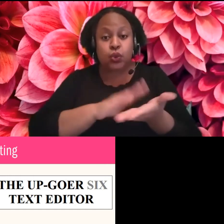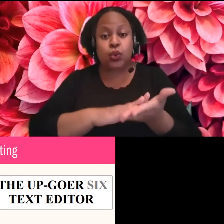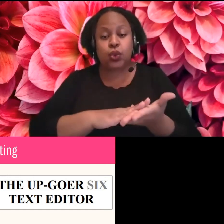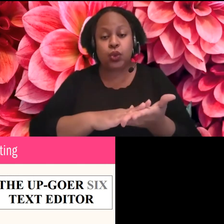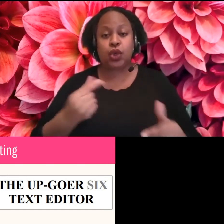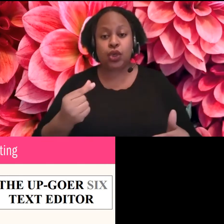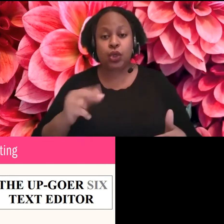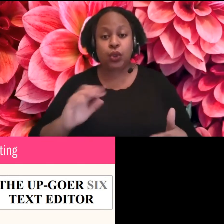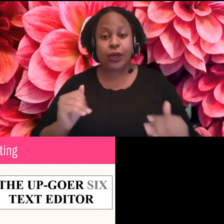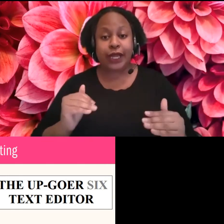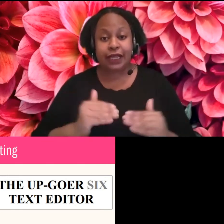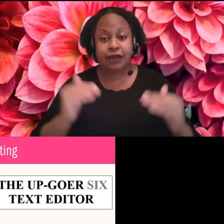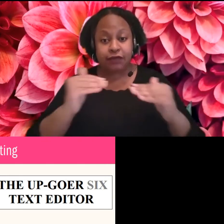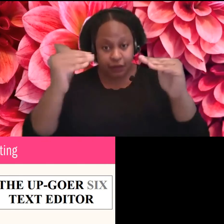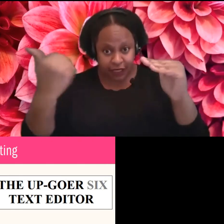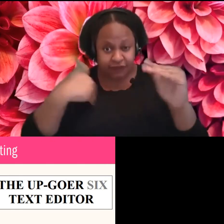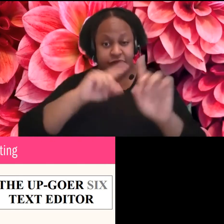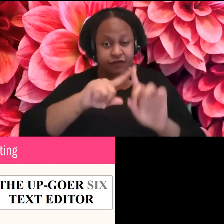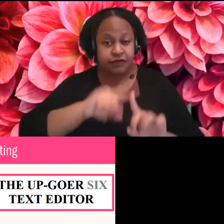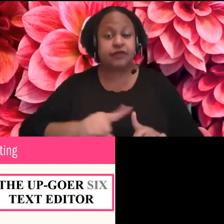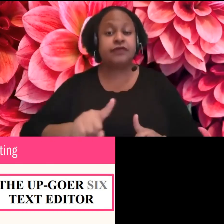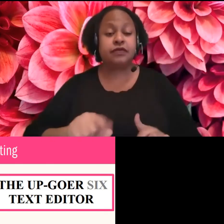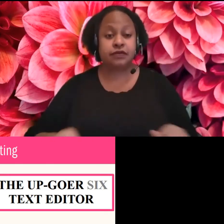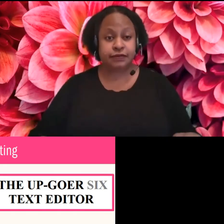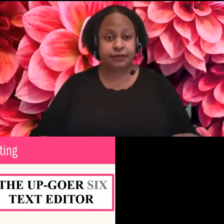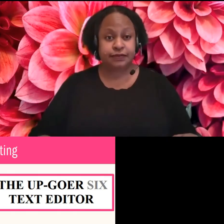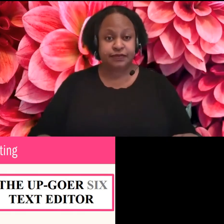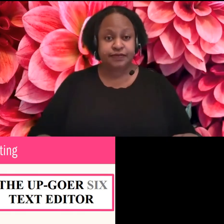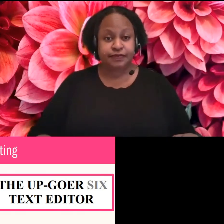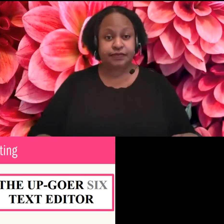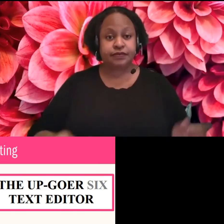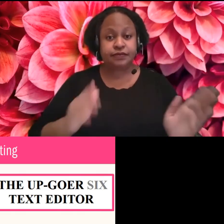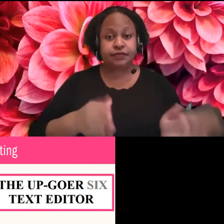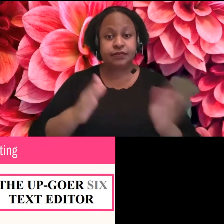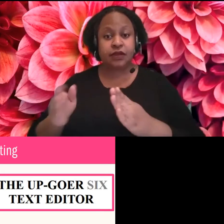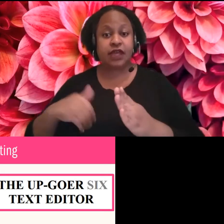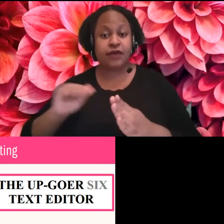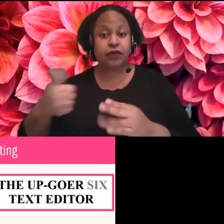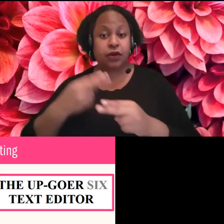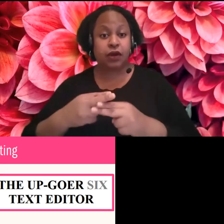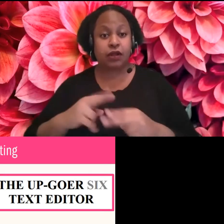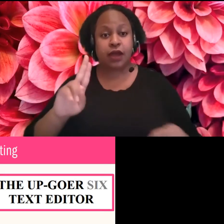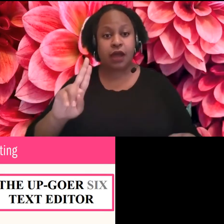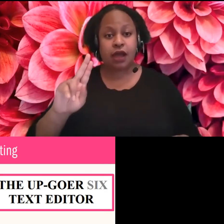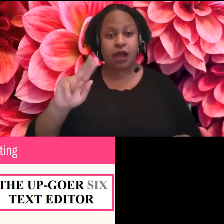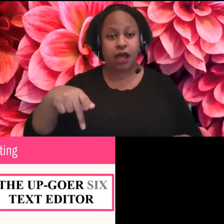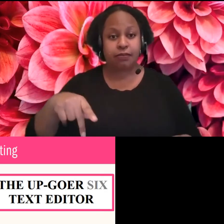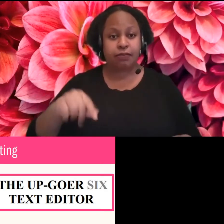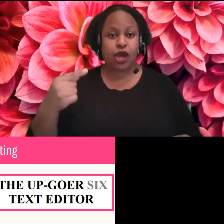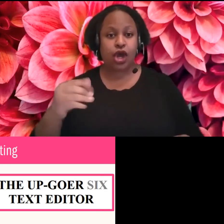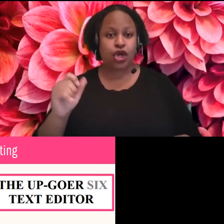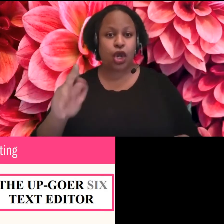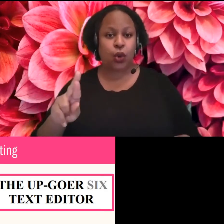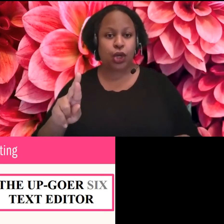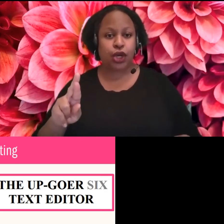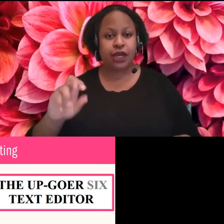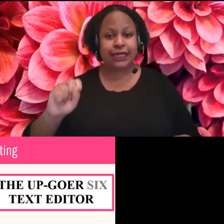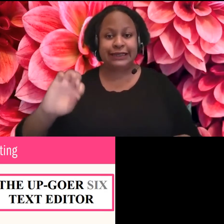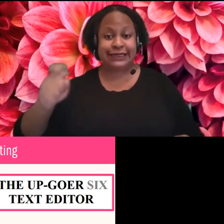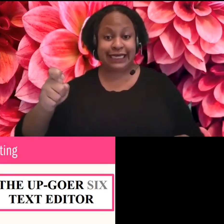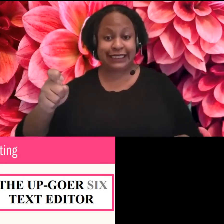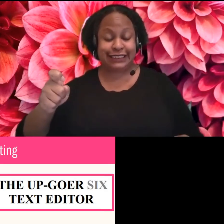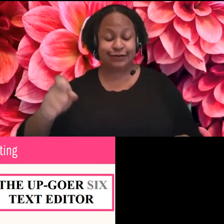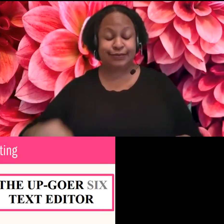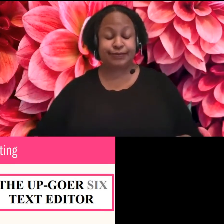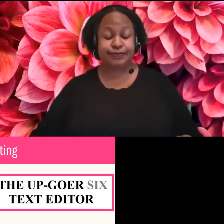Um, and there's also the UpGoer 6. Now, this is an interesting one